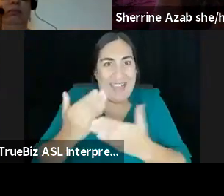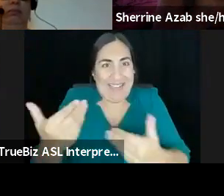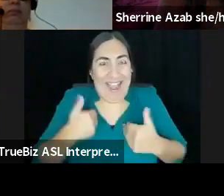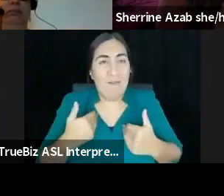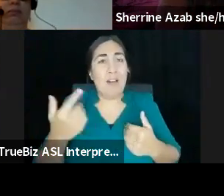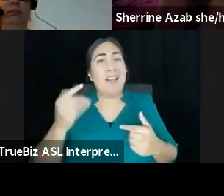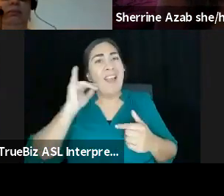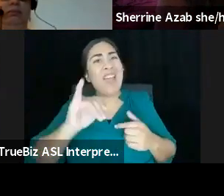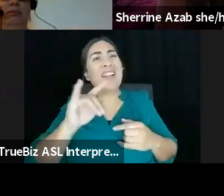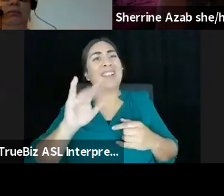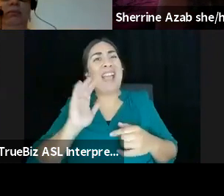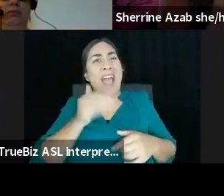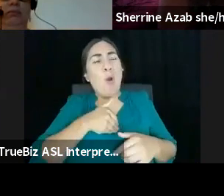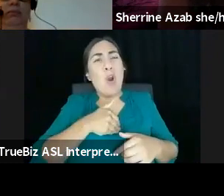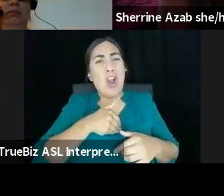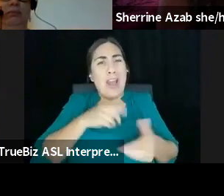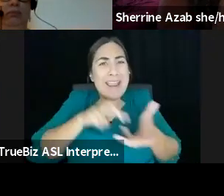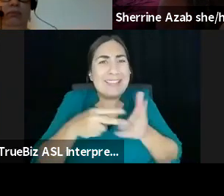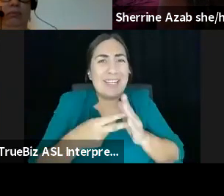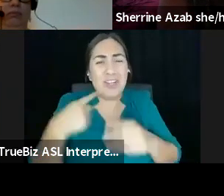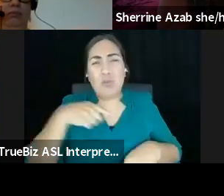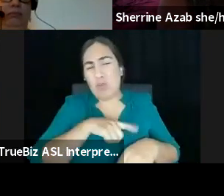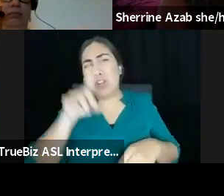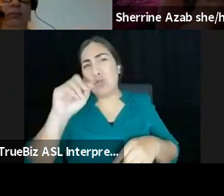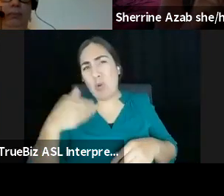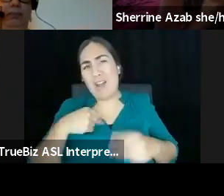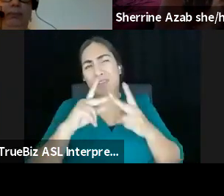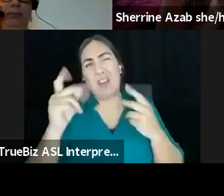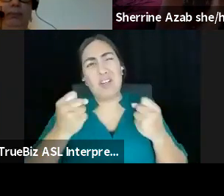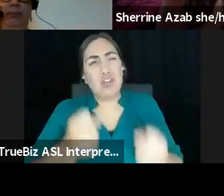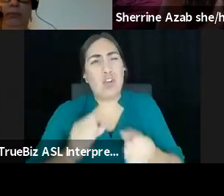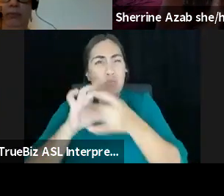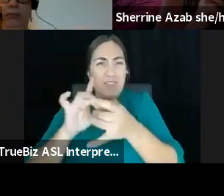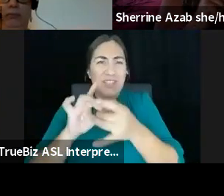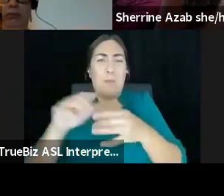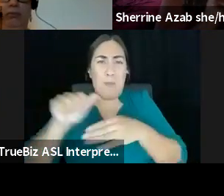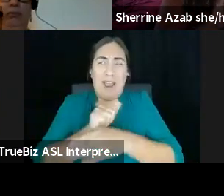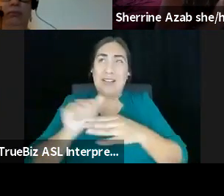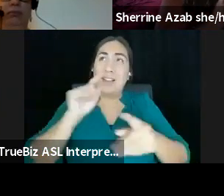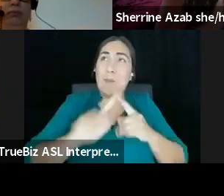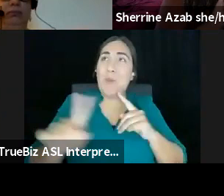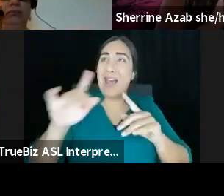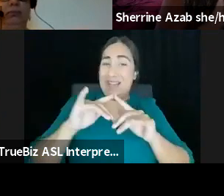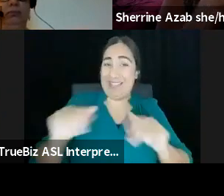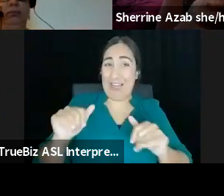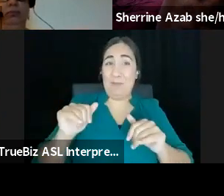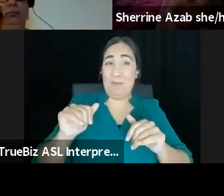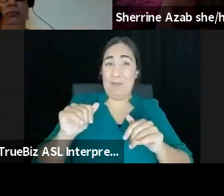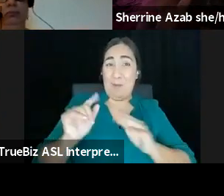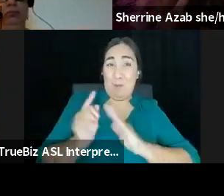strong relational practice in our ensemble. But at the same time, I know that like, okay, we have this project